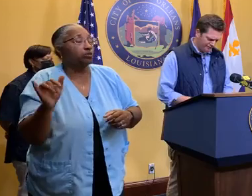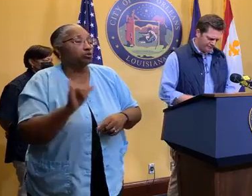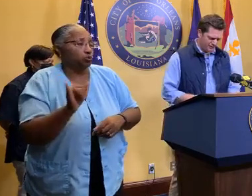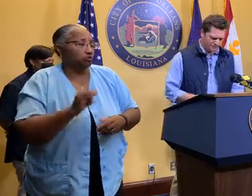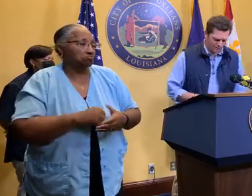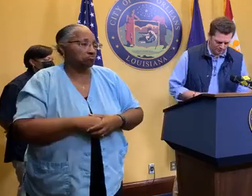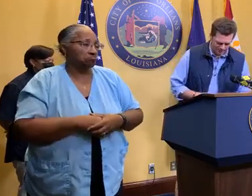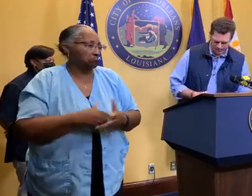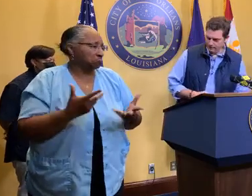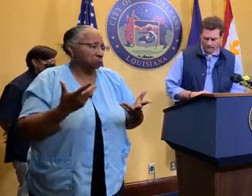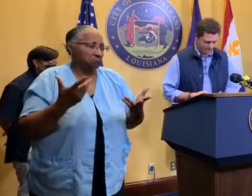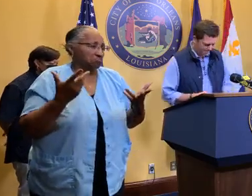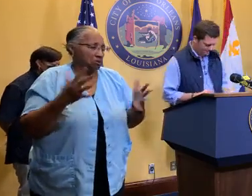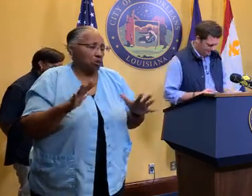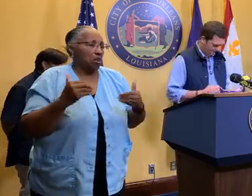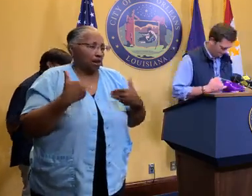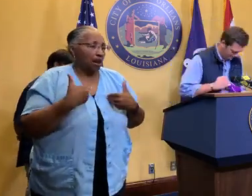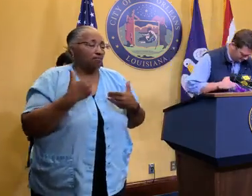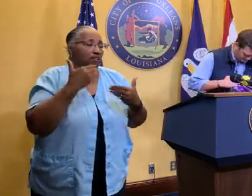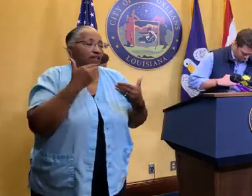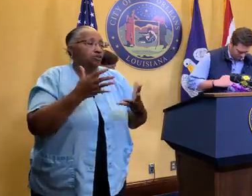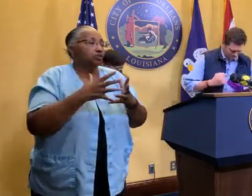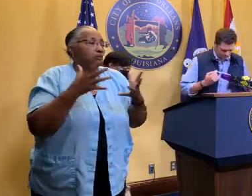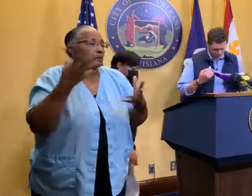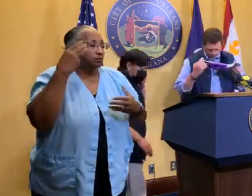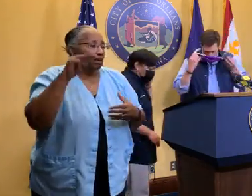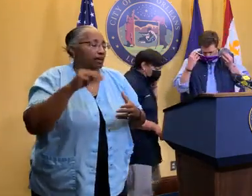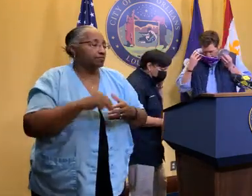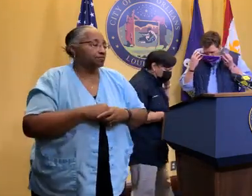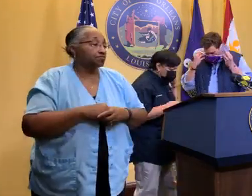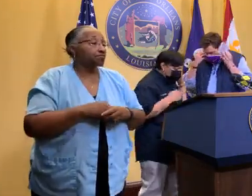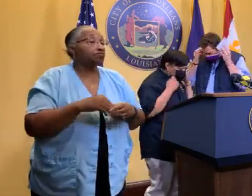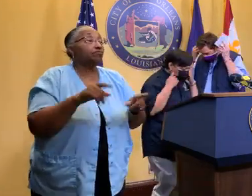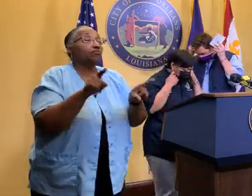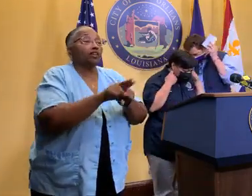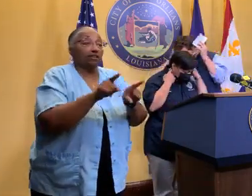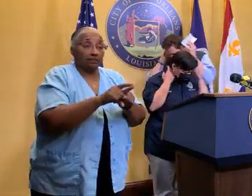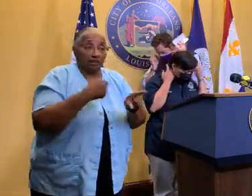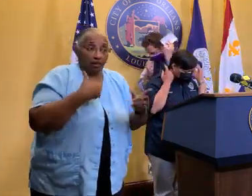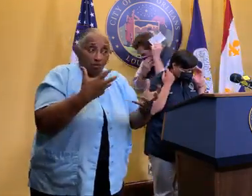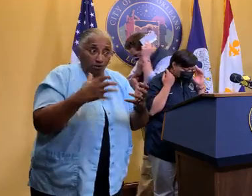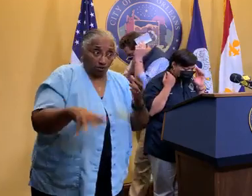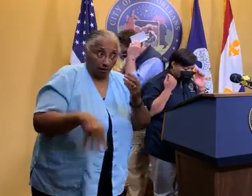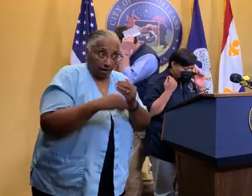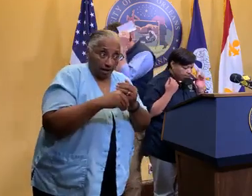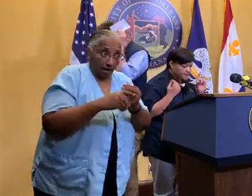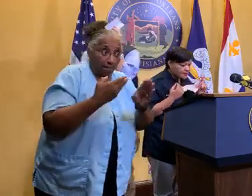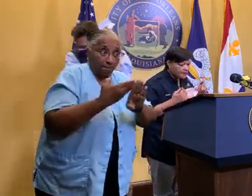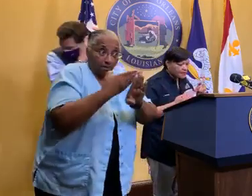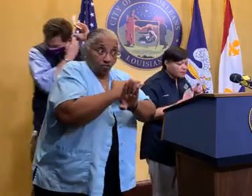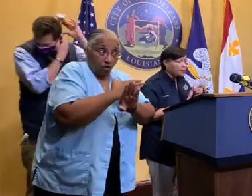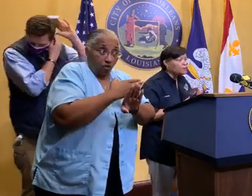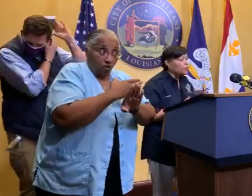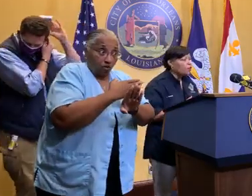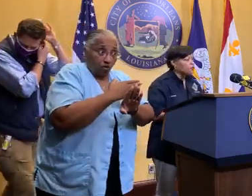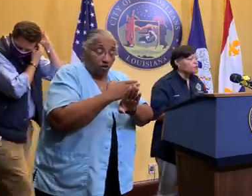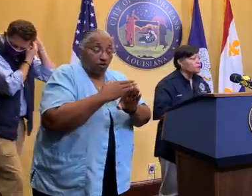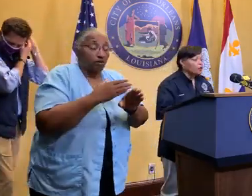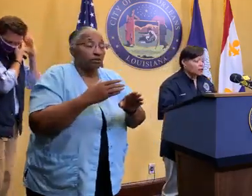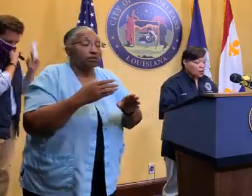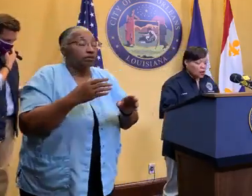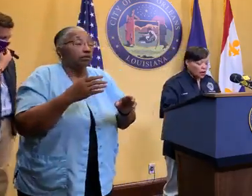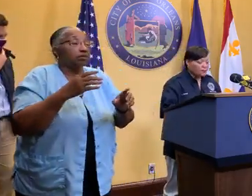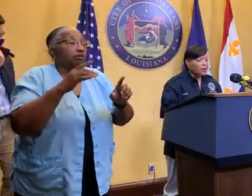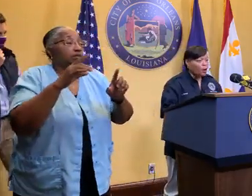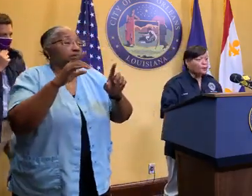all I have at the moment there. Thank you so much. And I will just add, before going to questions, that the City of New Orleans